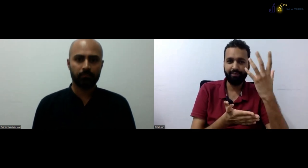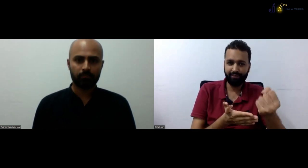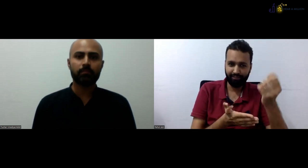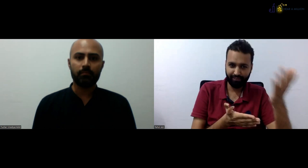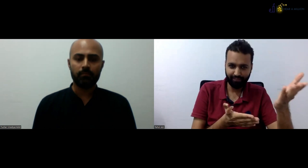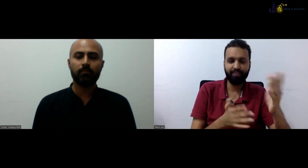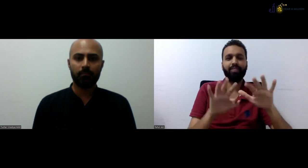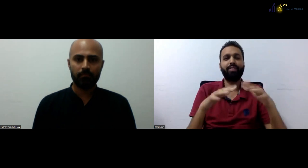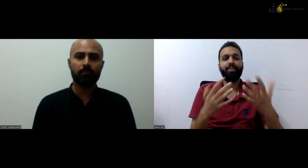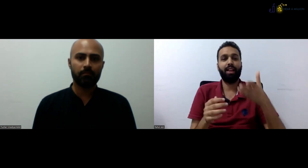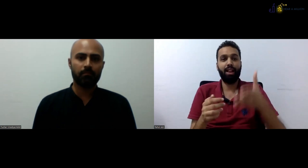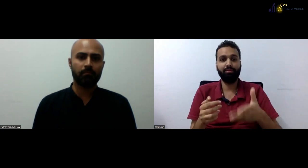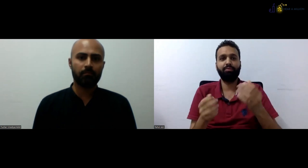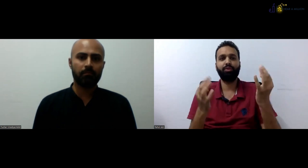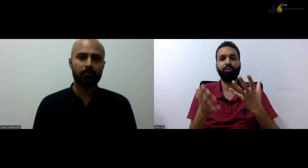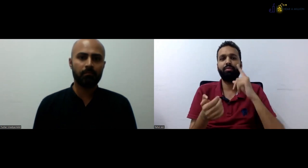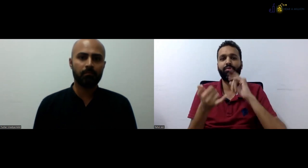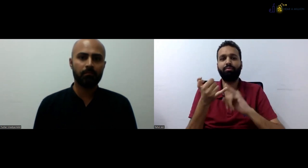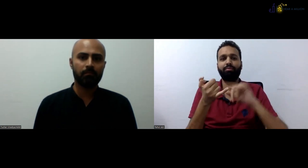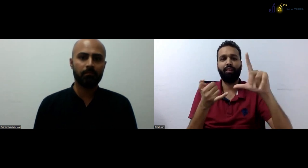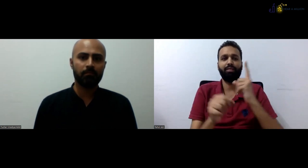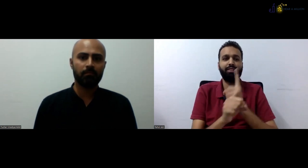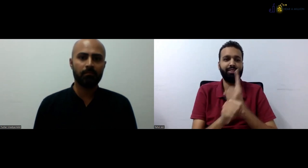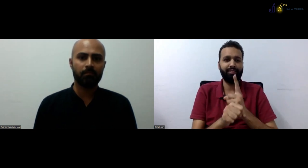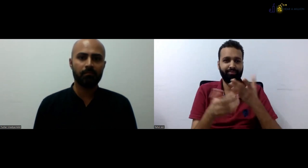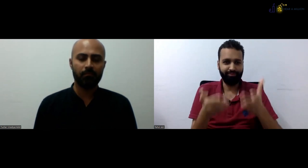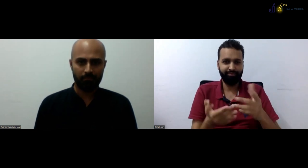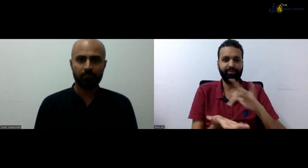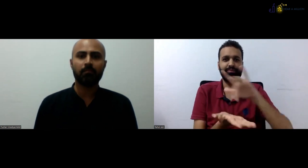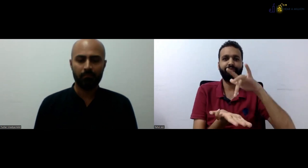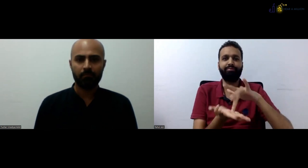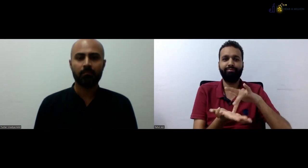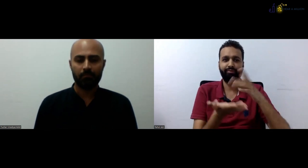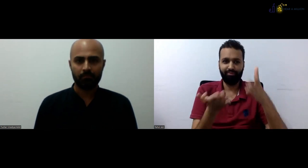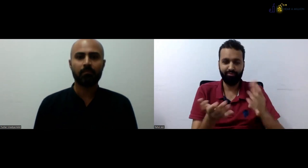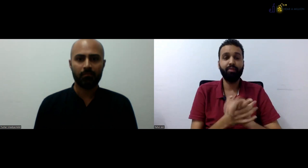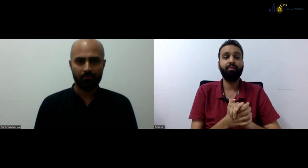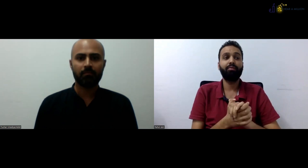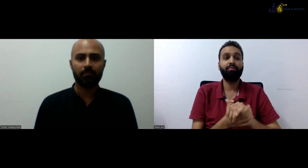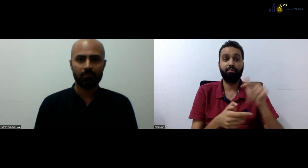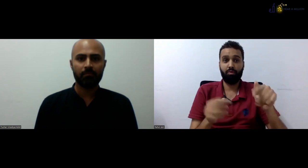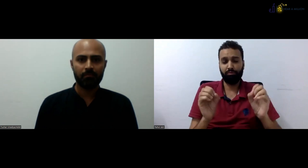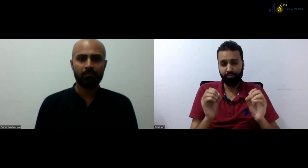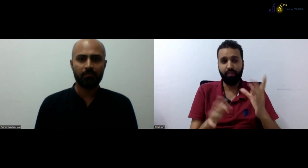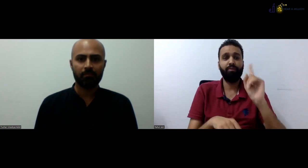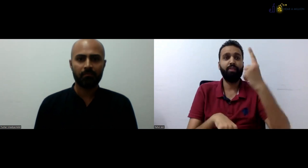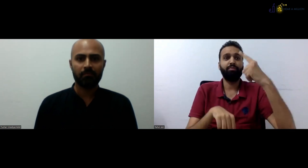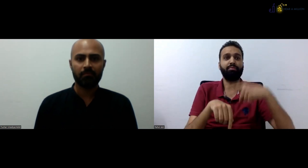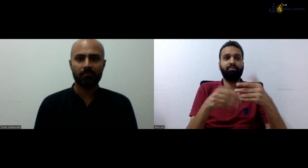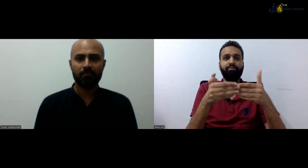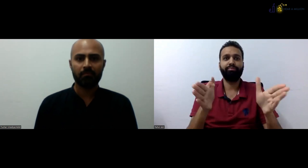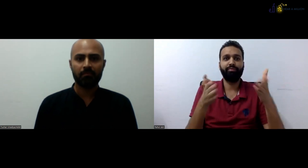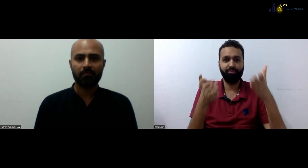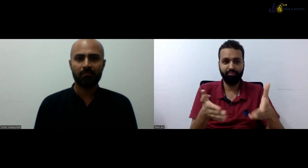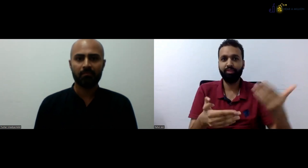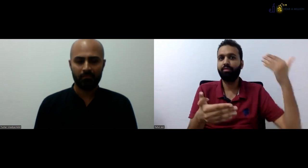Then we have the Diploma and Education Hearing Impairment Program, affiliated to RCI. And very recently, we have the DTISL course, which was recently